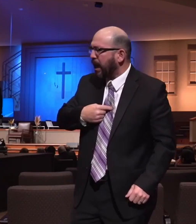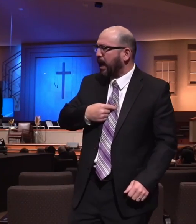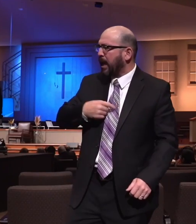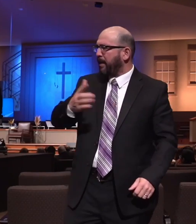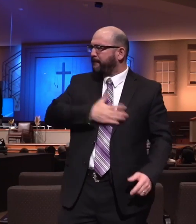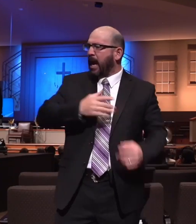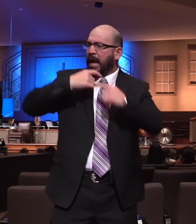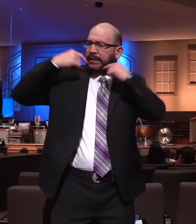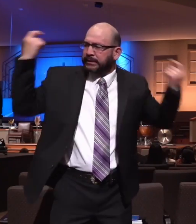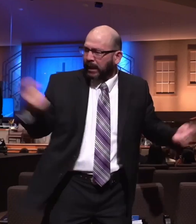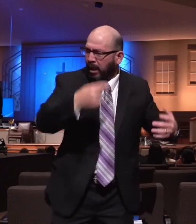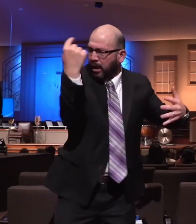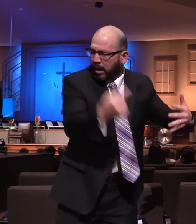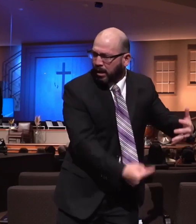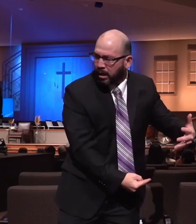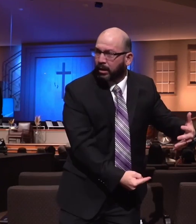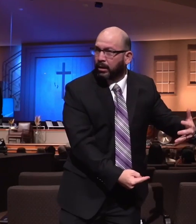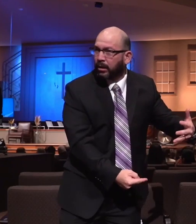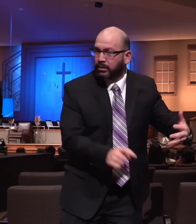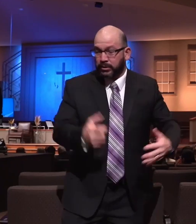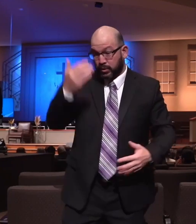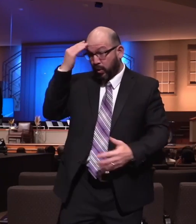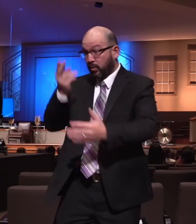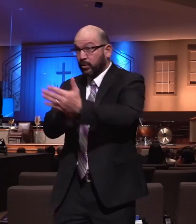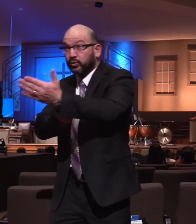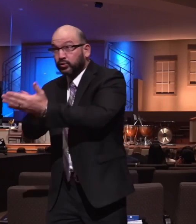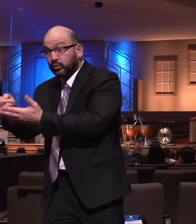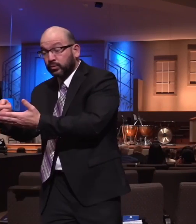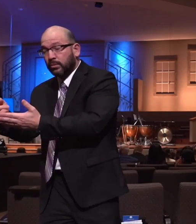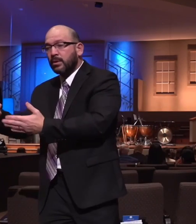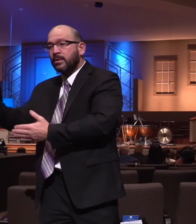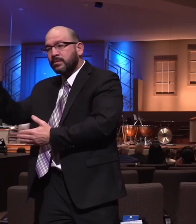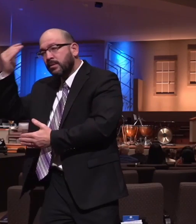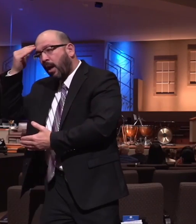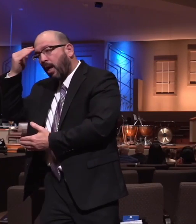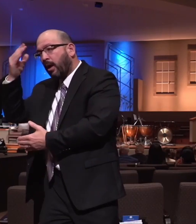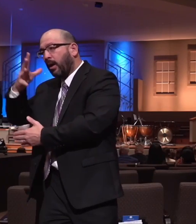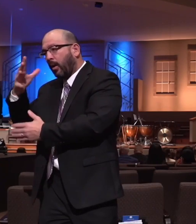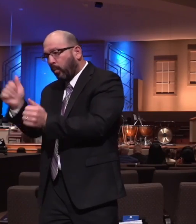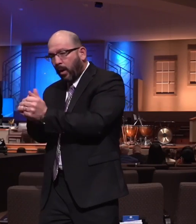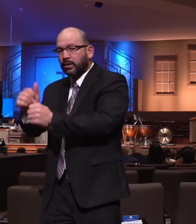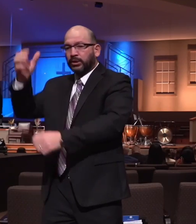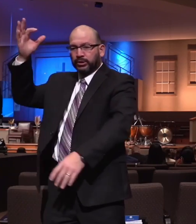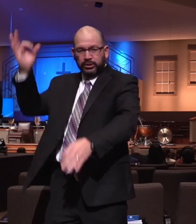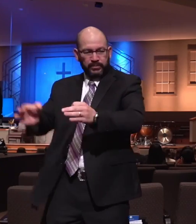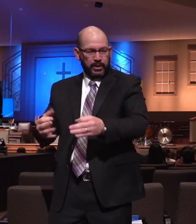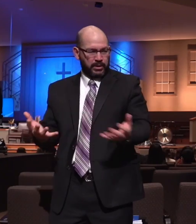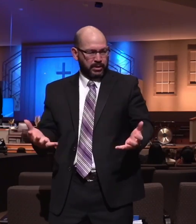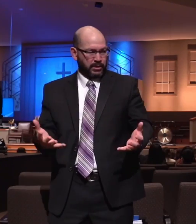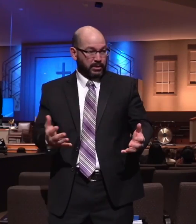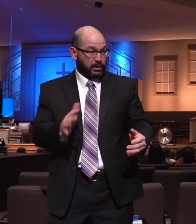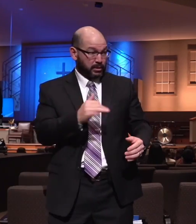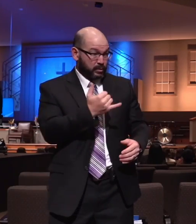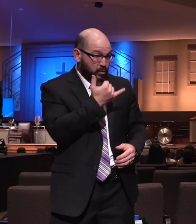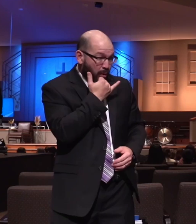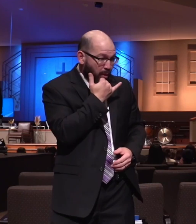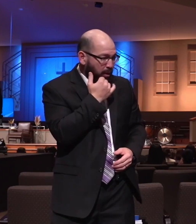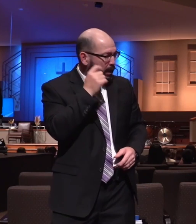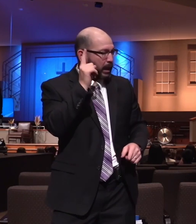forth. But there's a truth matter that we must understand. And so discernment, when we say walking in the truth, we're talking about discernment.